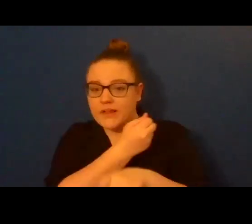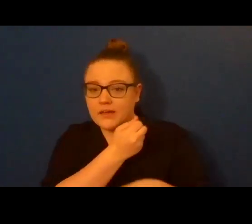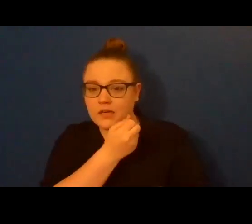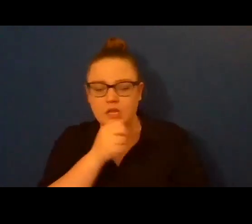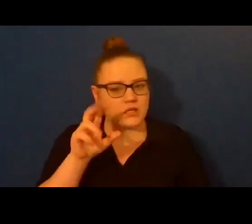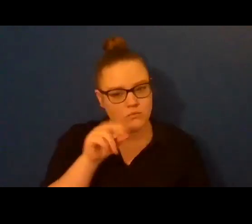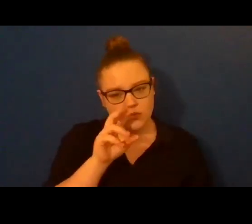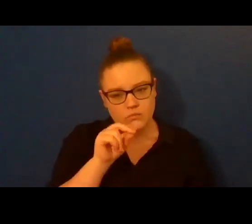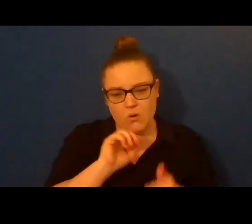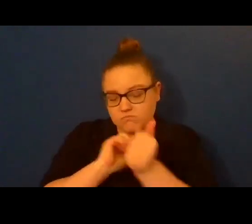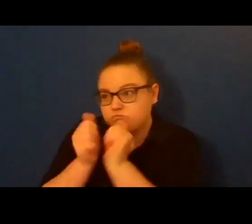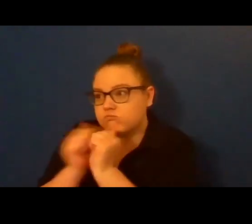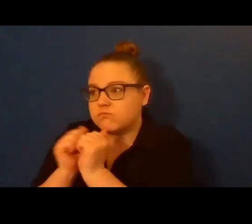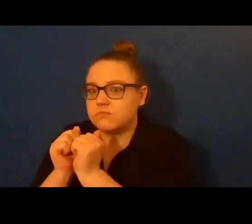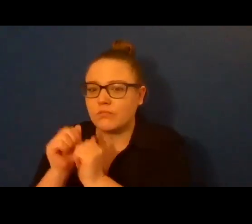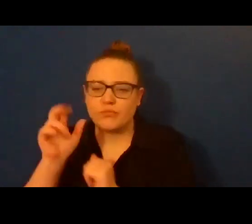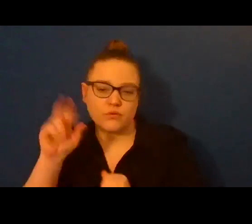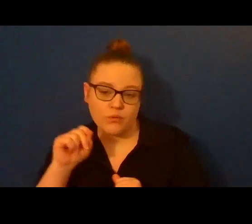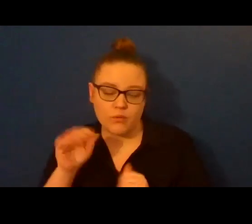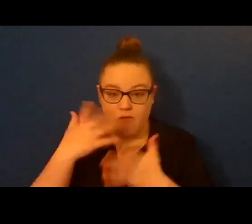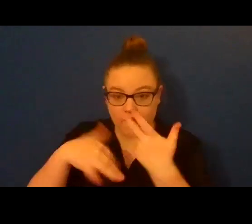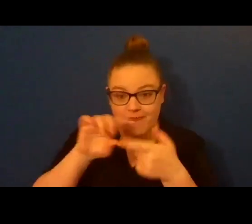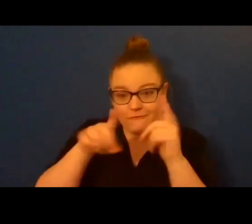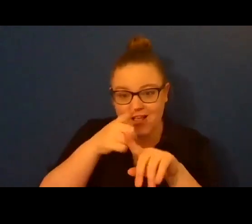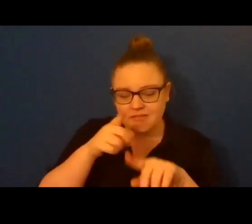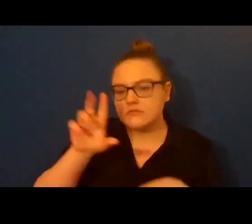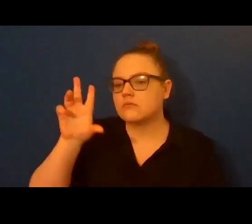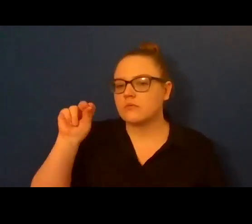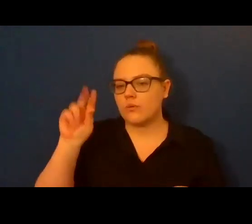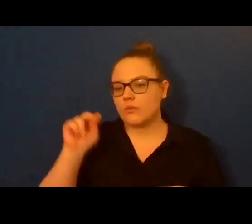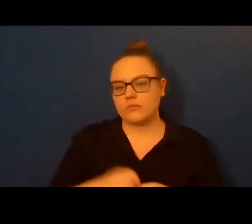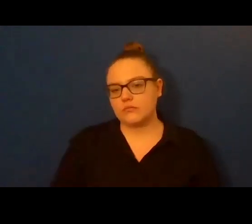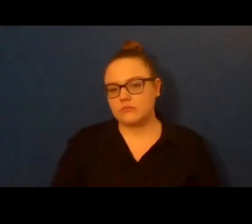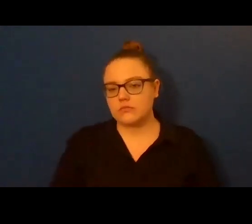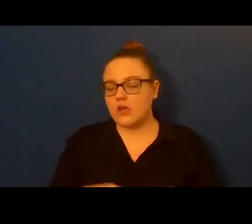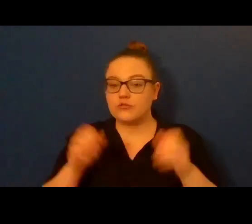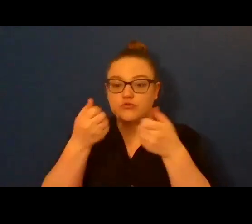a league or hang out with friends or even hit the target. I want to split open.